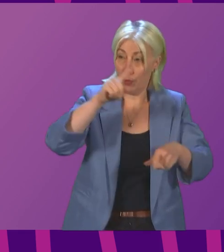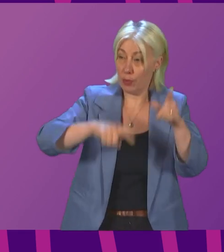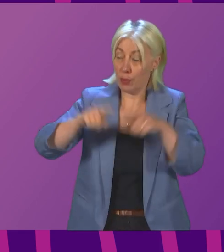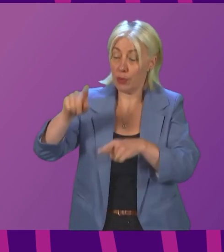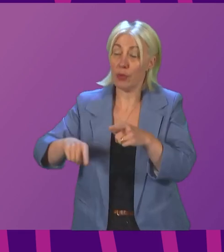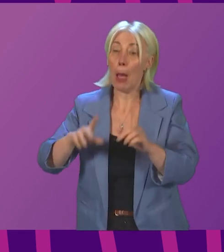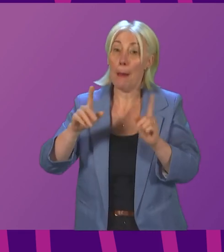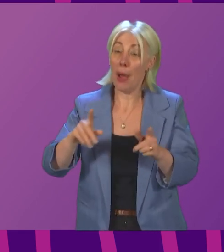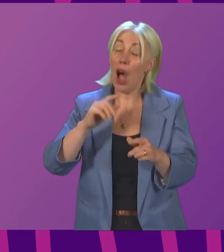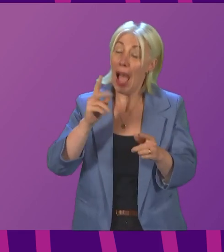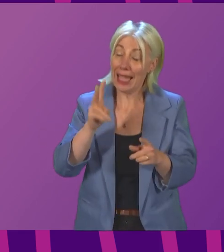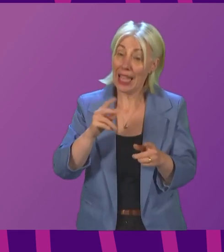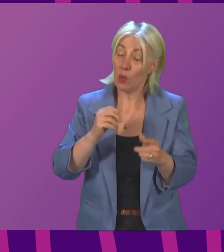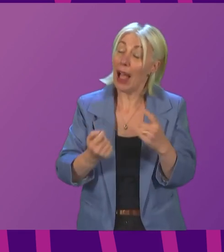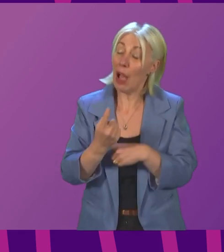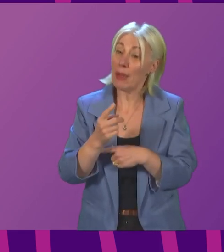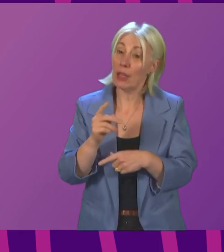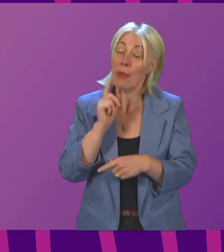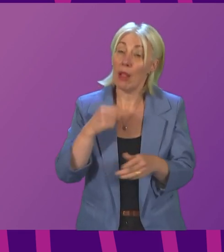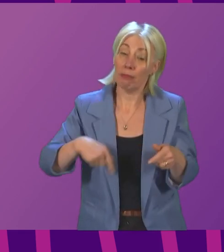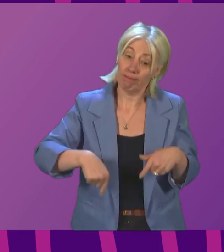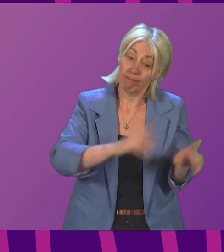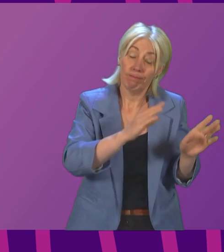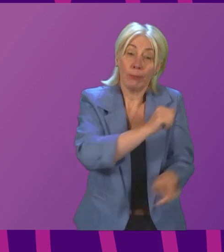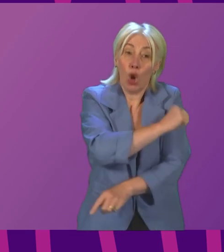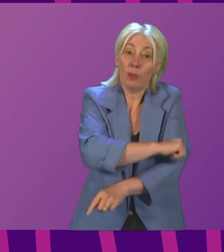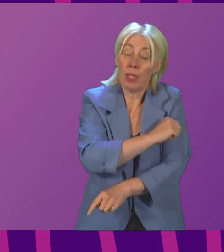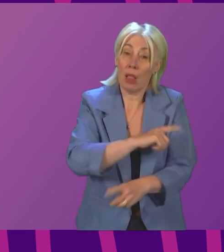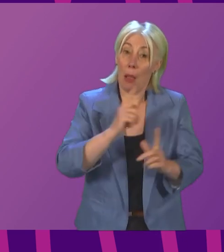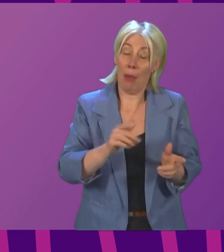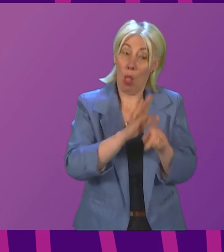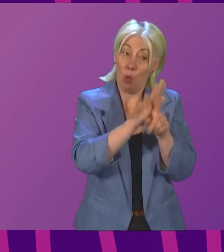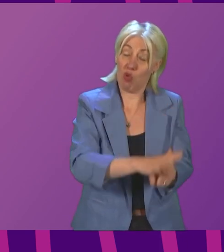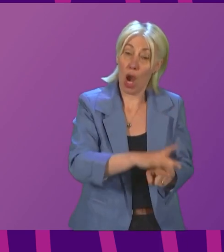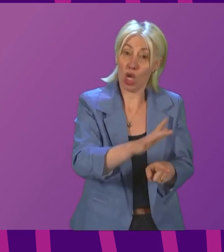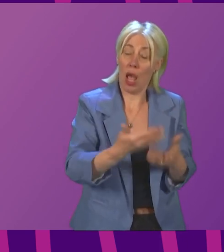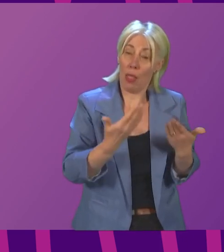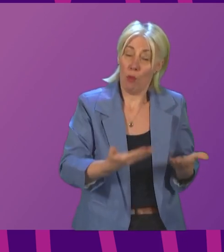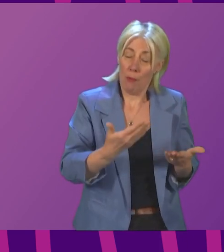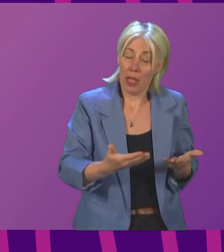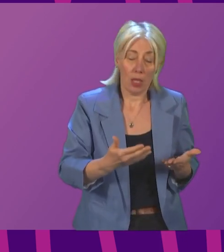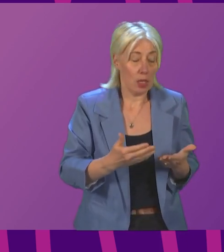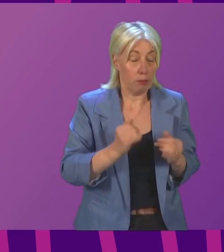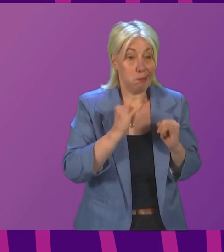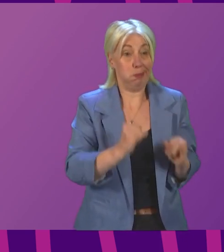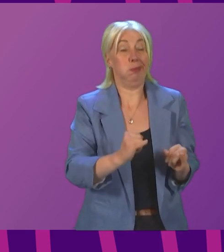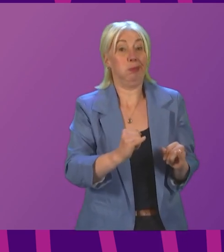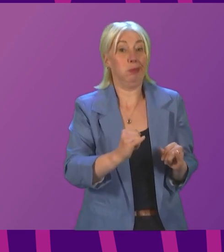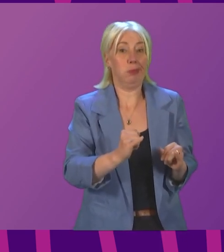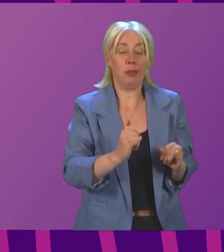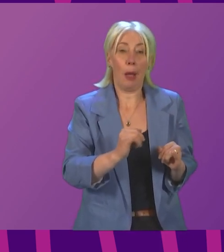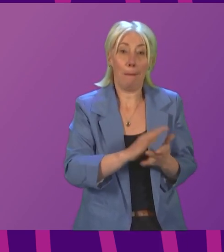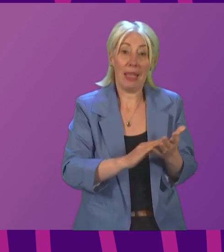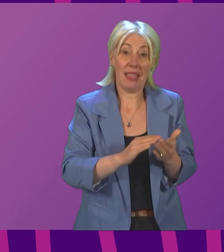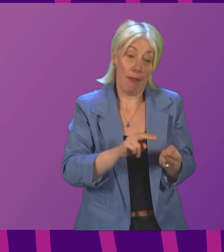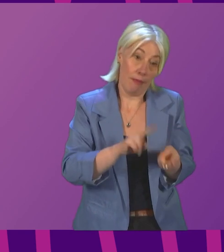hospitalisations increase as well. At a time when the pressure on the NHS is already so acute, that obviously would be